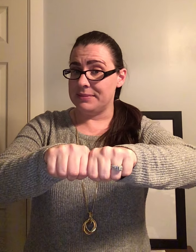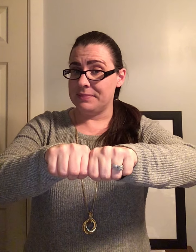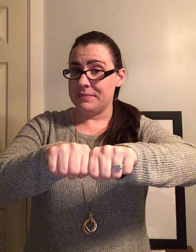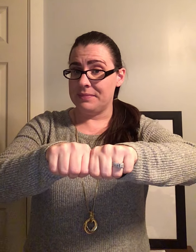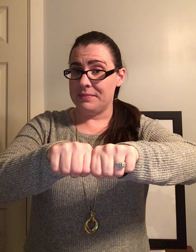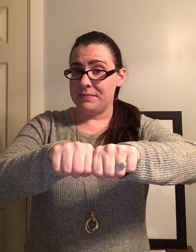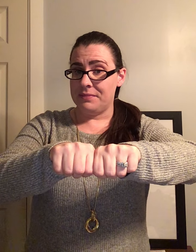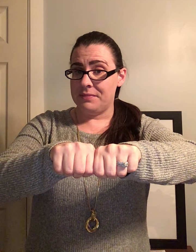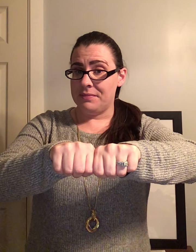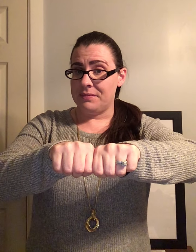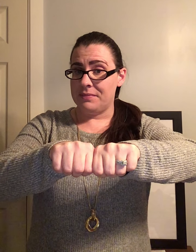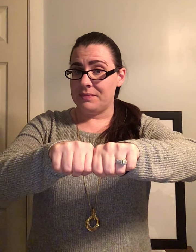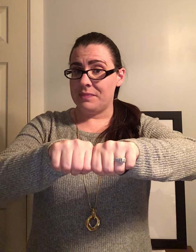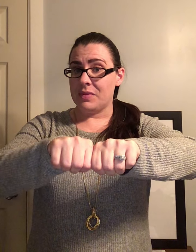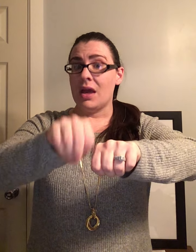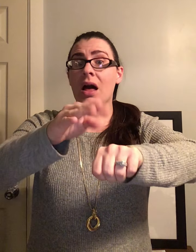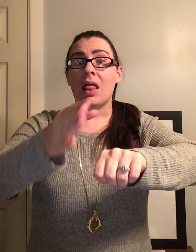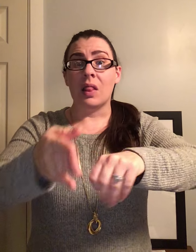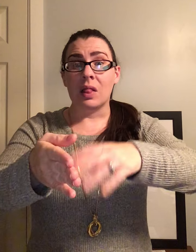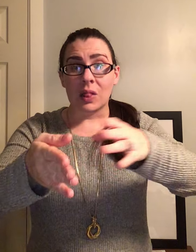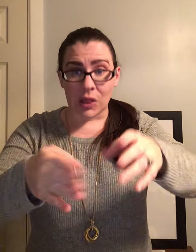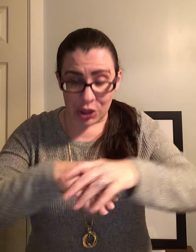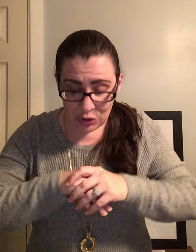room.